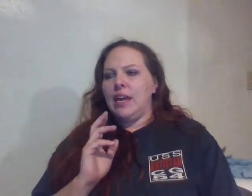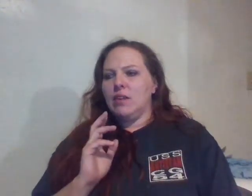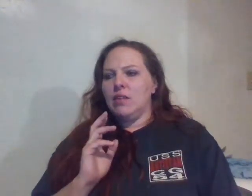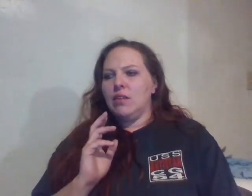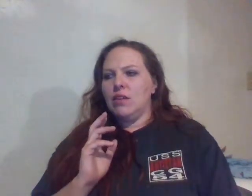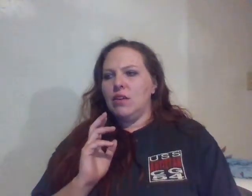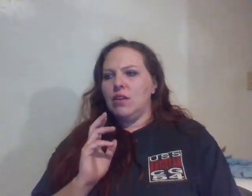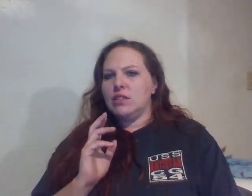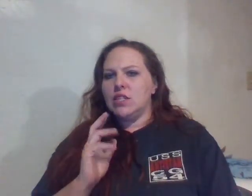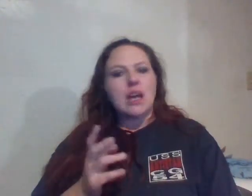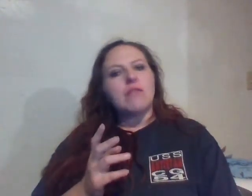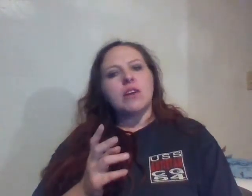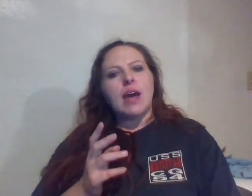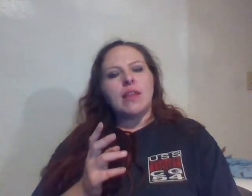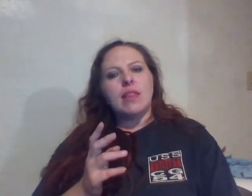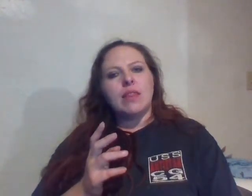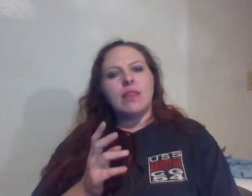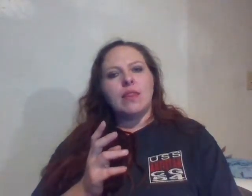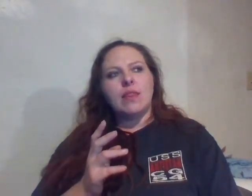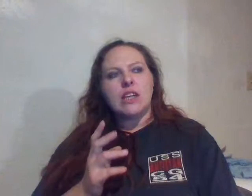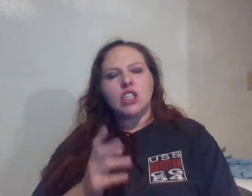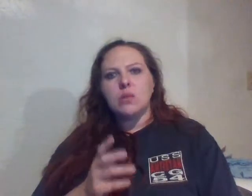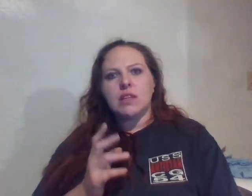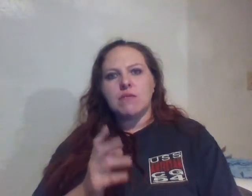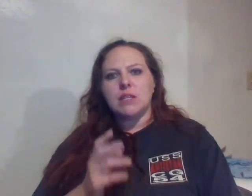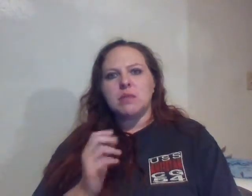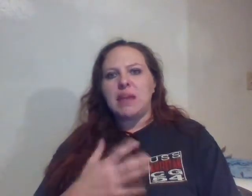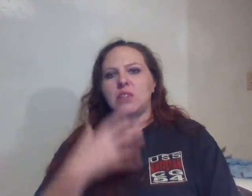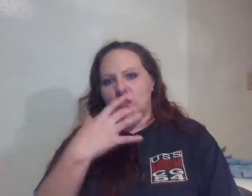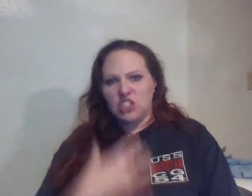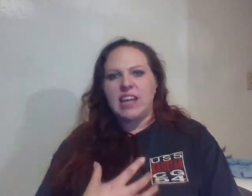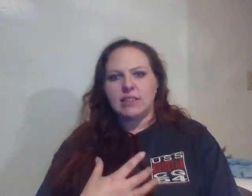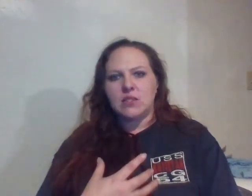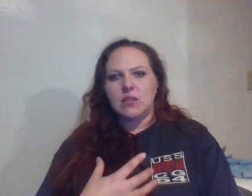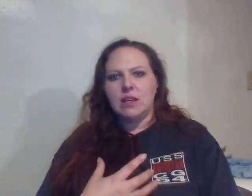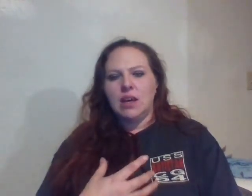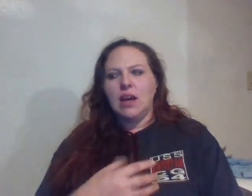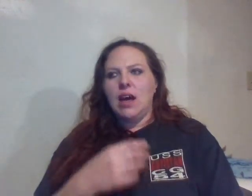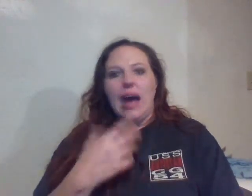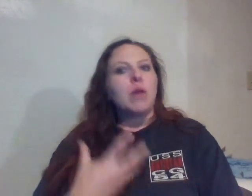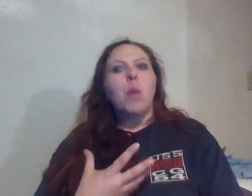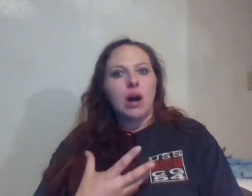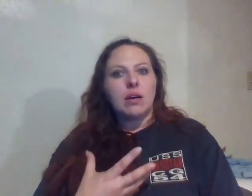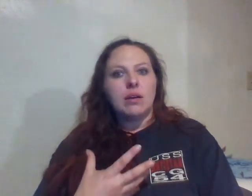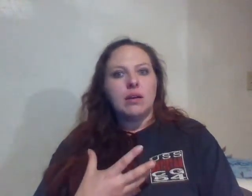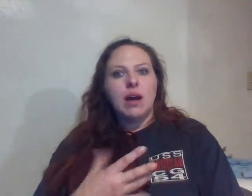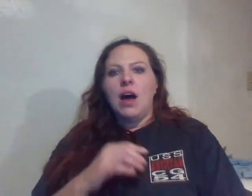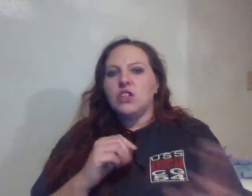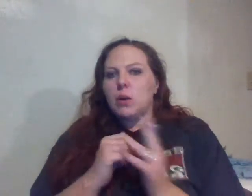discovered that they chose their victims based on their stance, how they walk. So